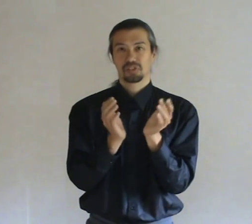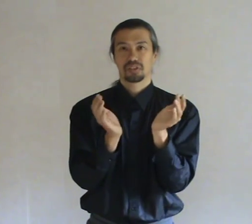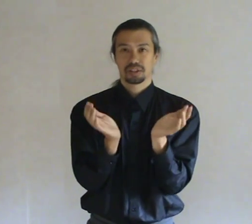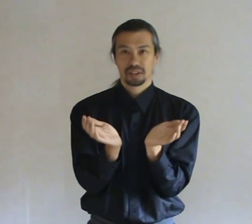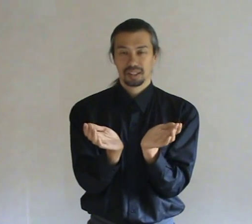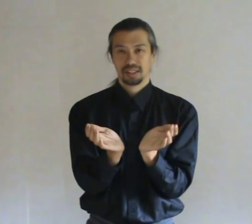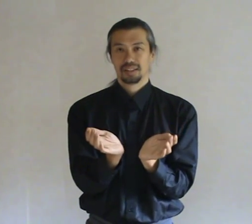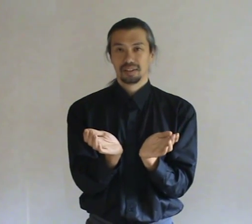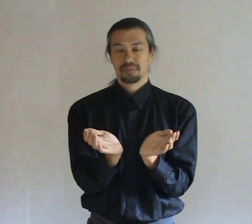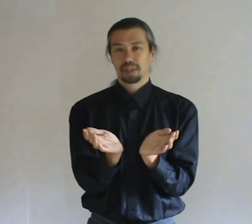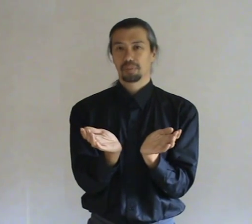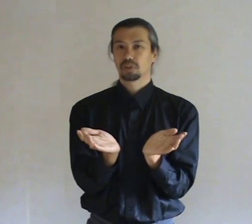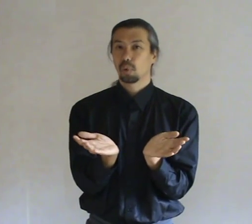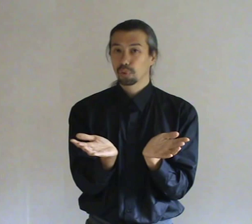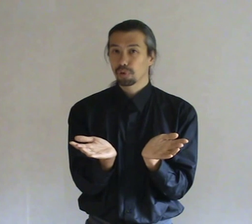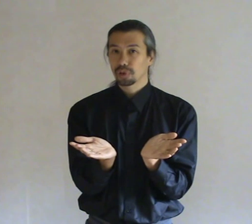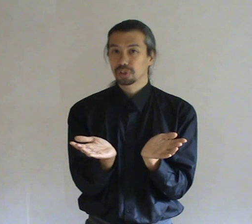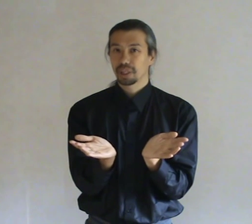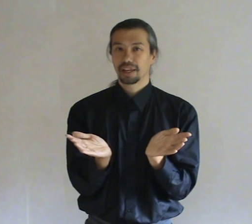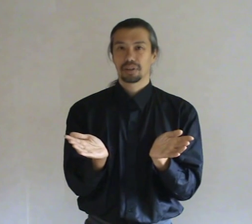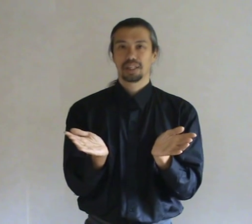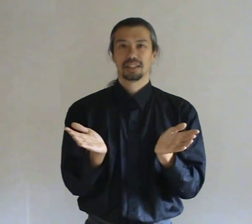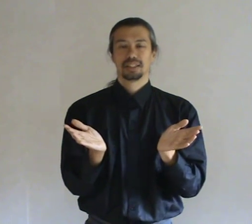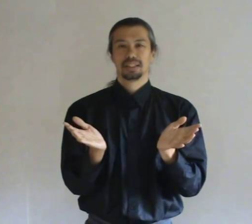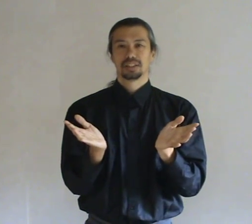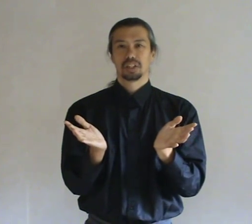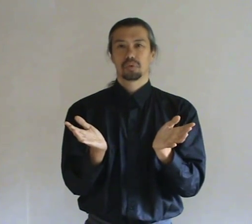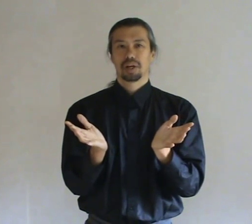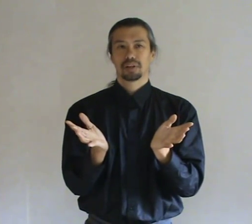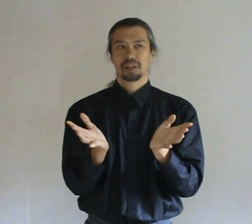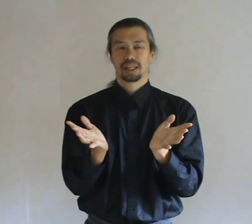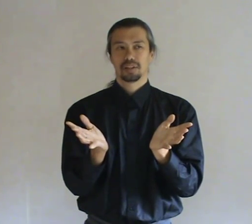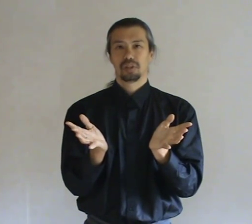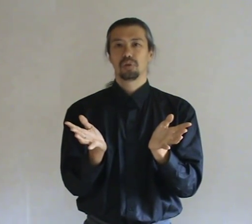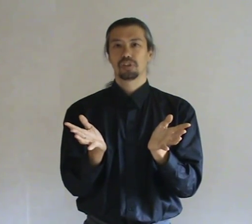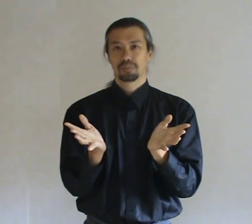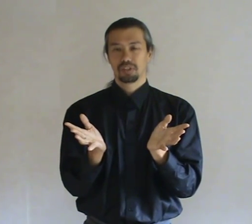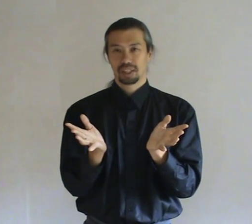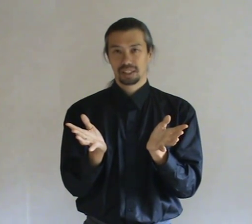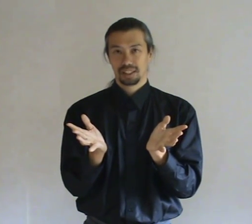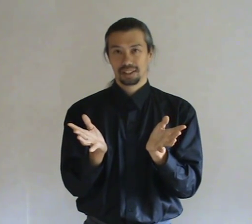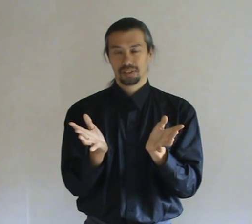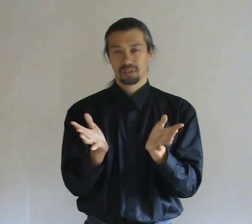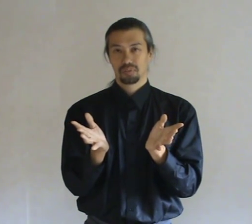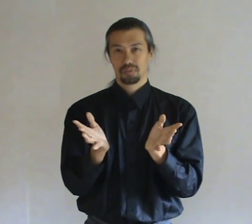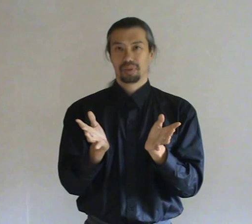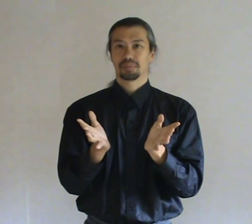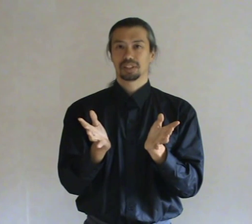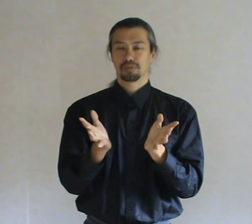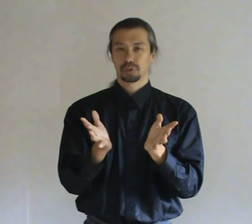is not. I'm not called for. To be angry. So rather than. Use up this energy. And make myself more